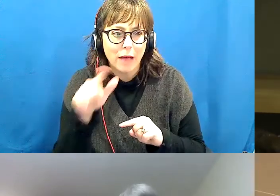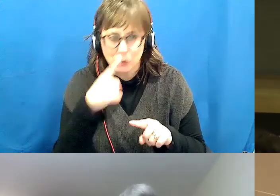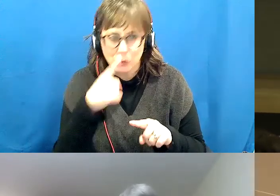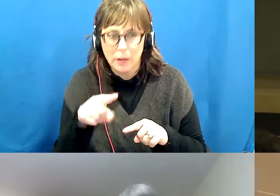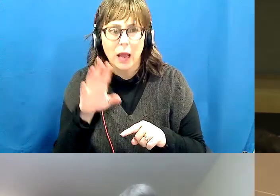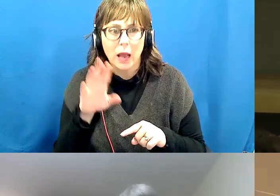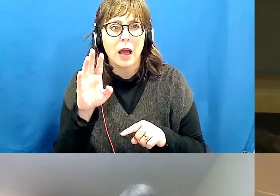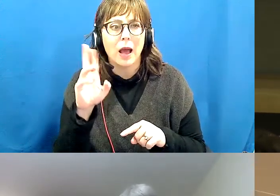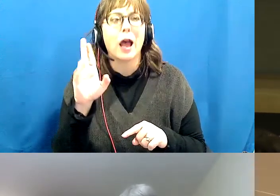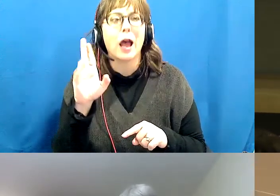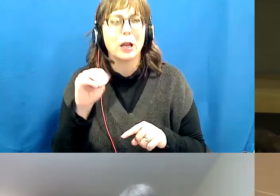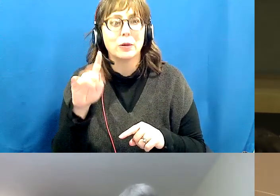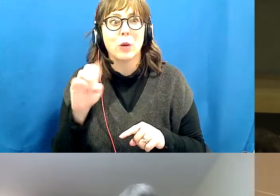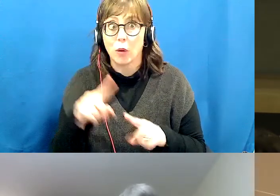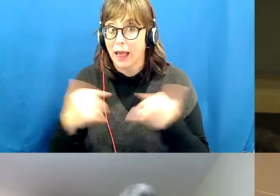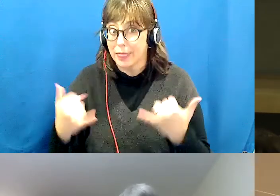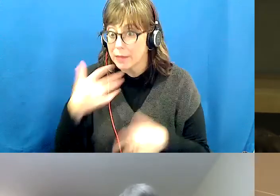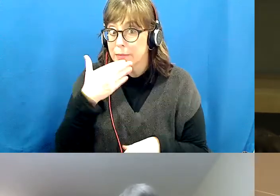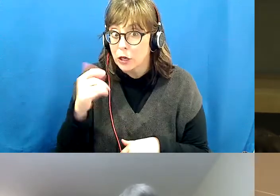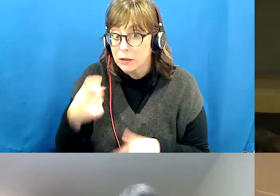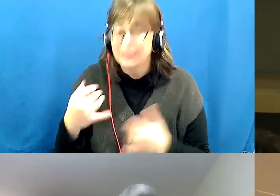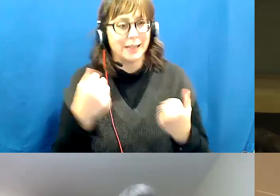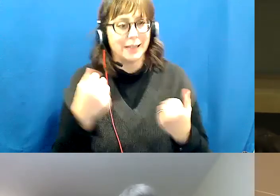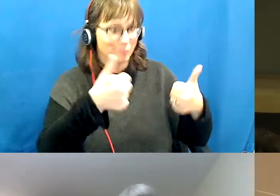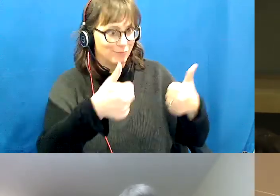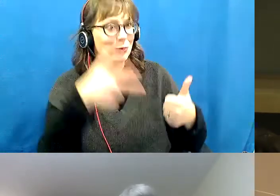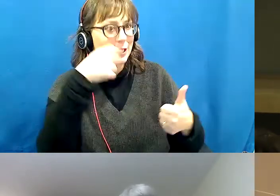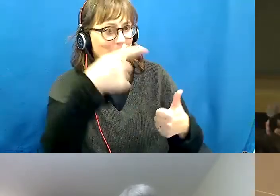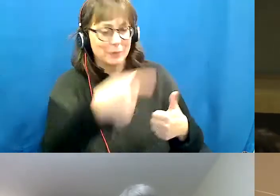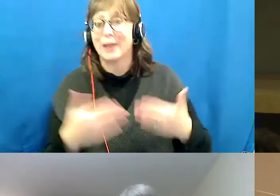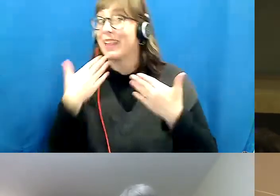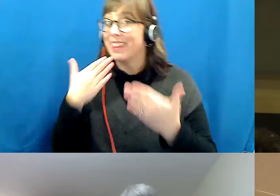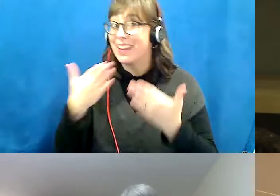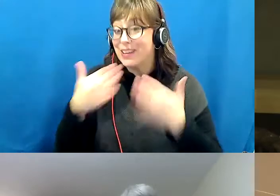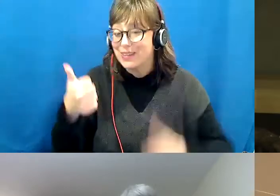Yeah, I'm unmuted now. You're good. Go ahead. Okay, thank you.